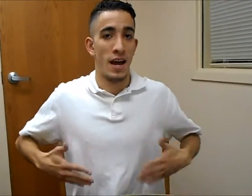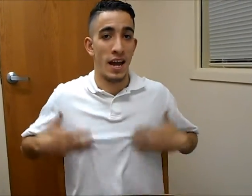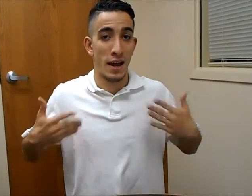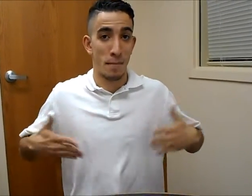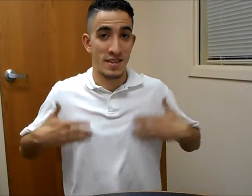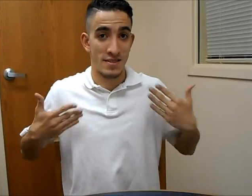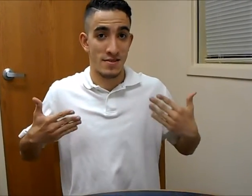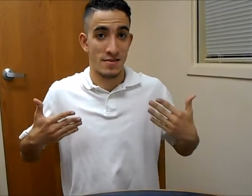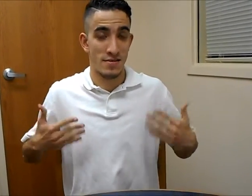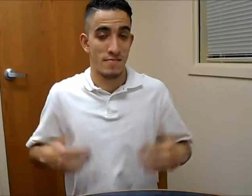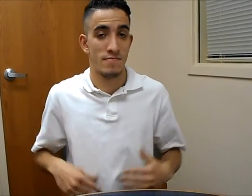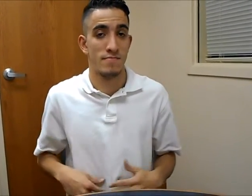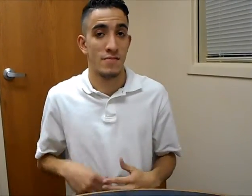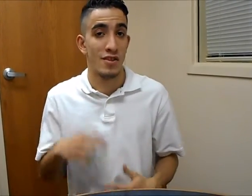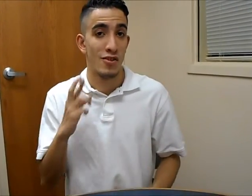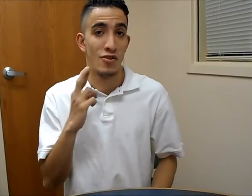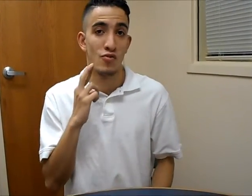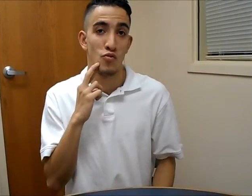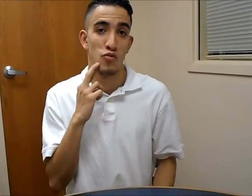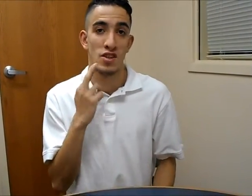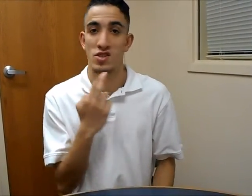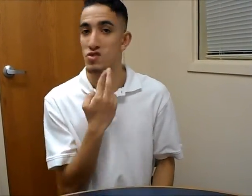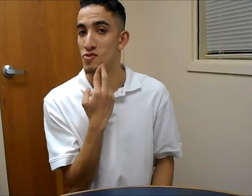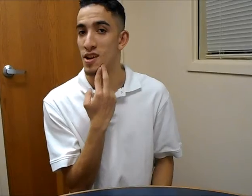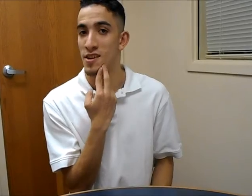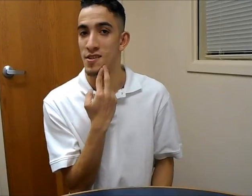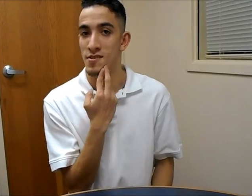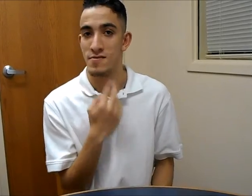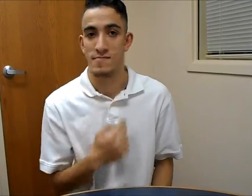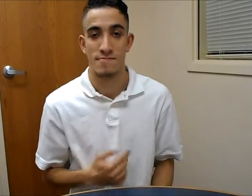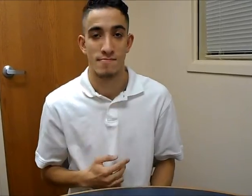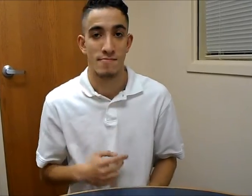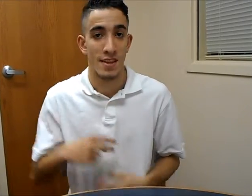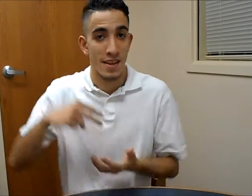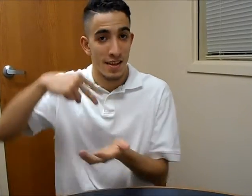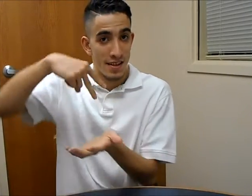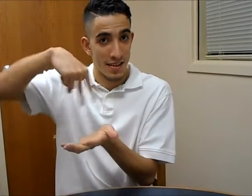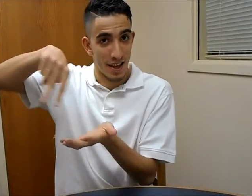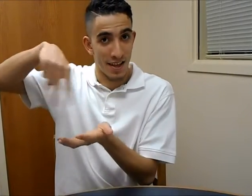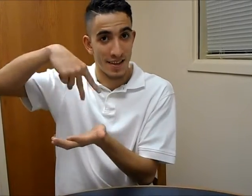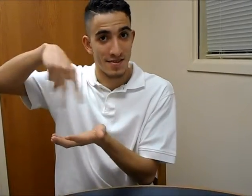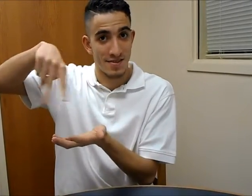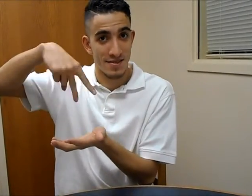Happy. Restaurant. Dancing.